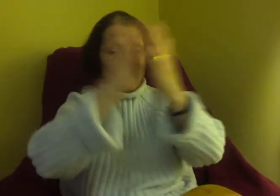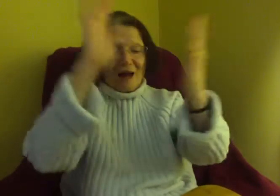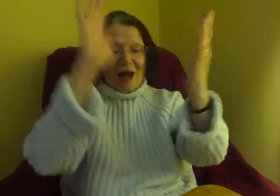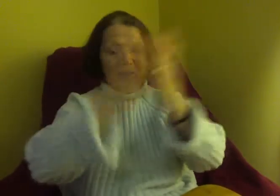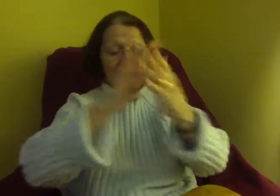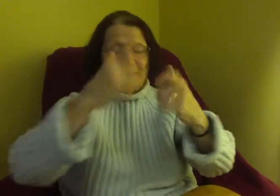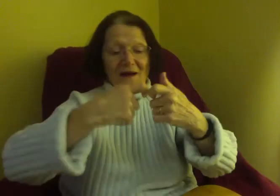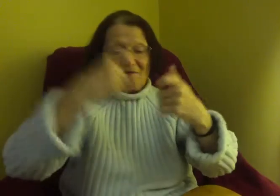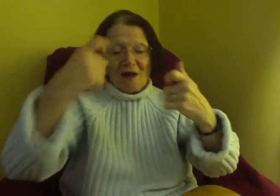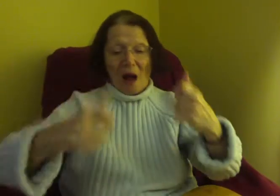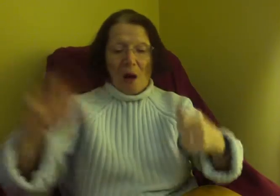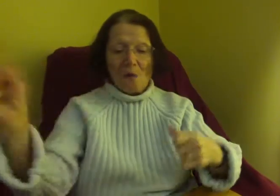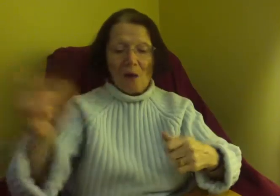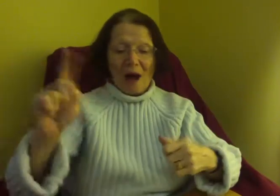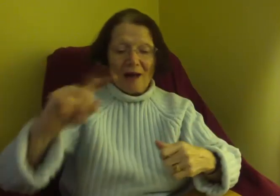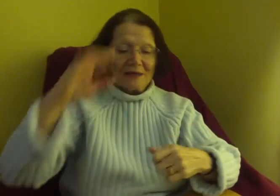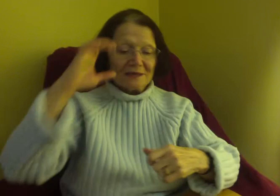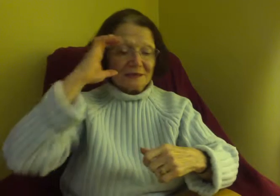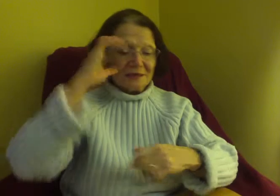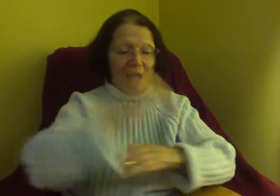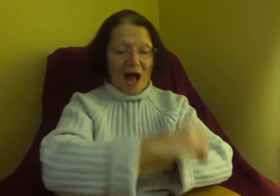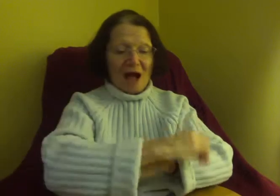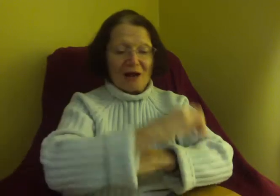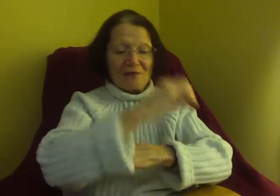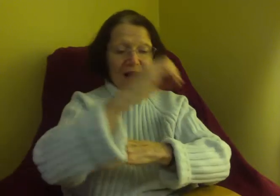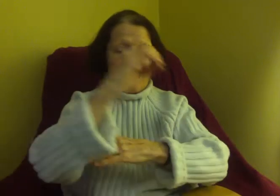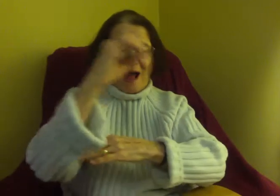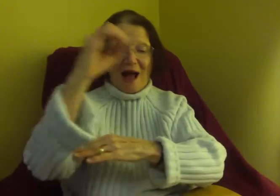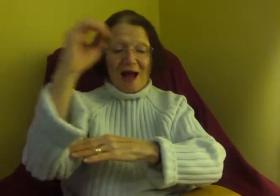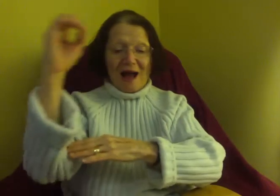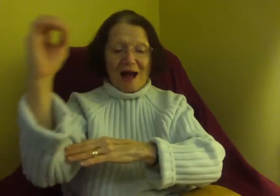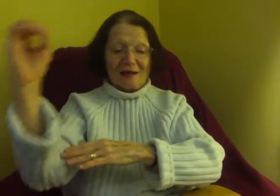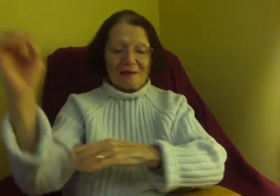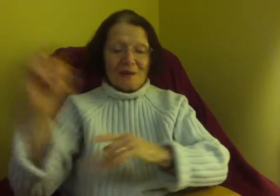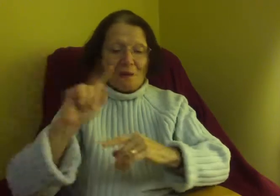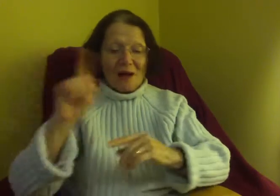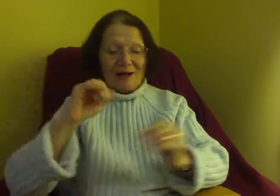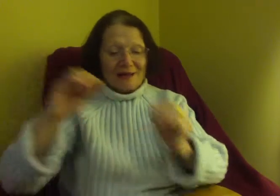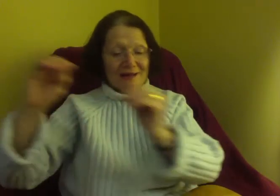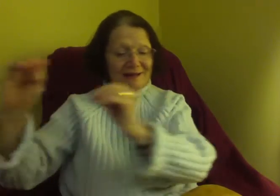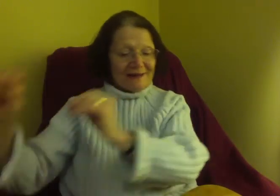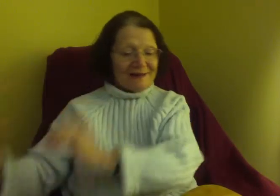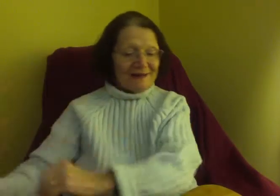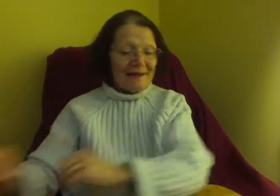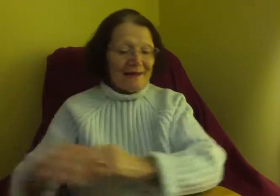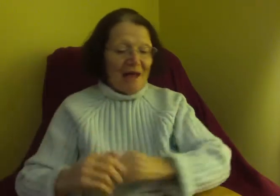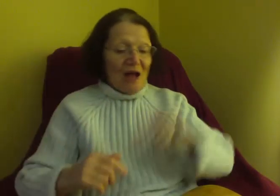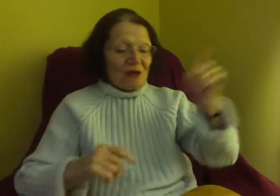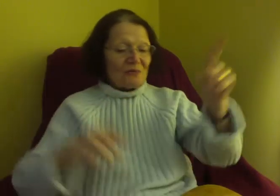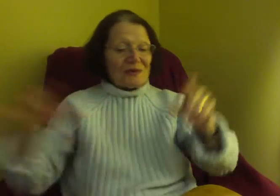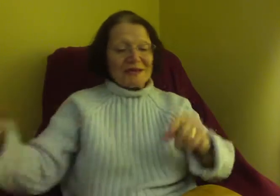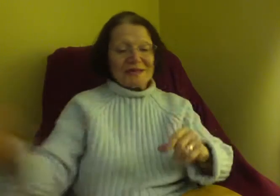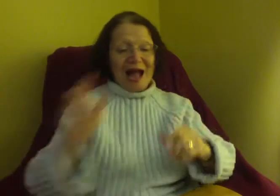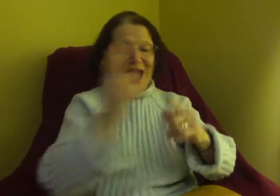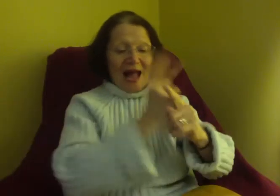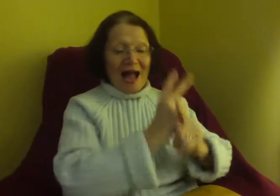My.... My.... Your.... I.... My.... Your.... I.... Trust